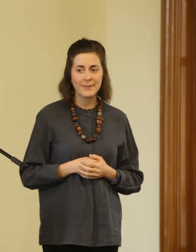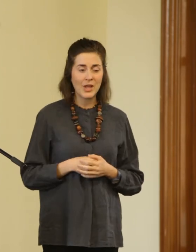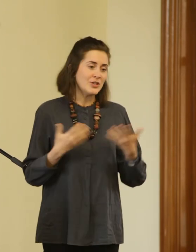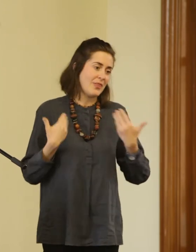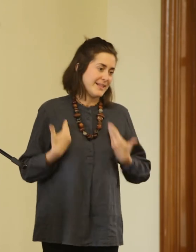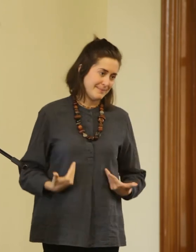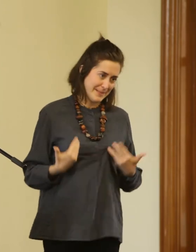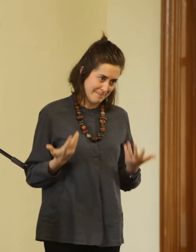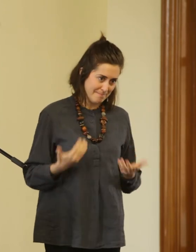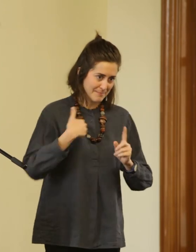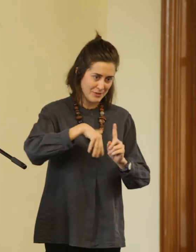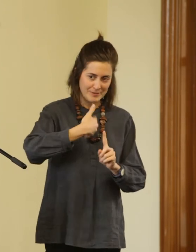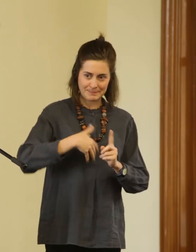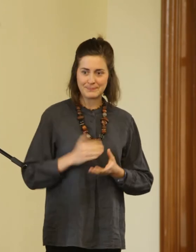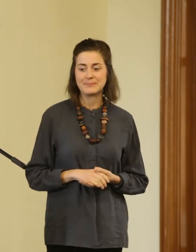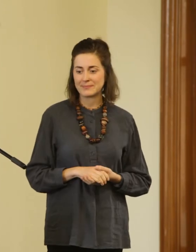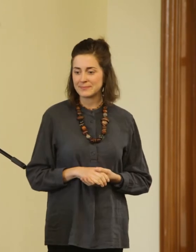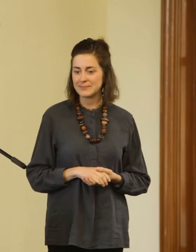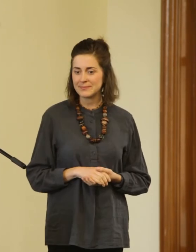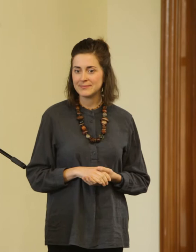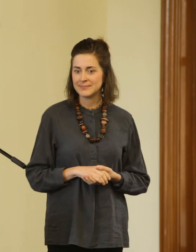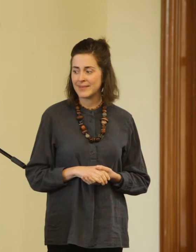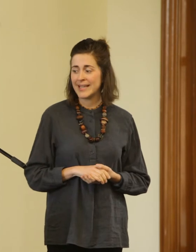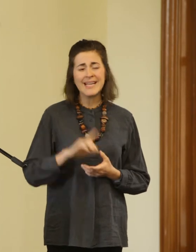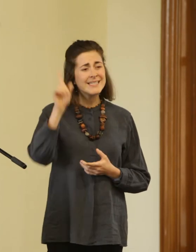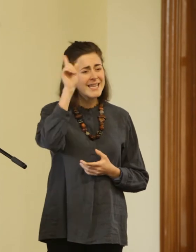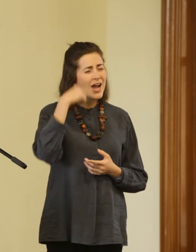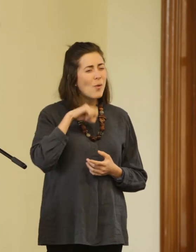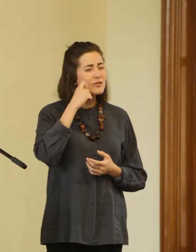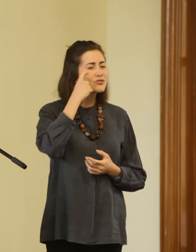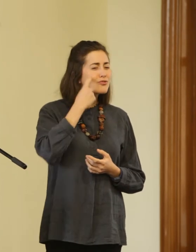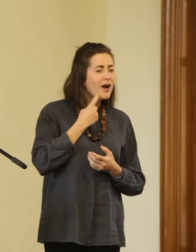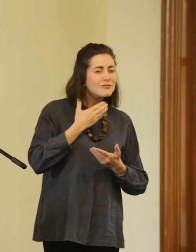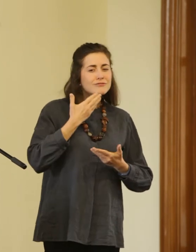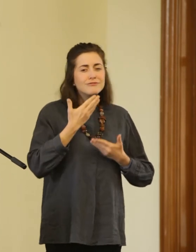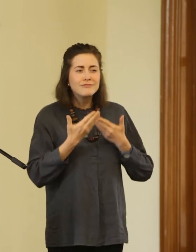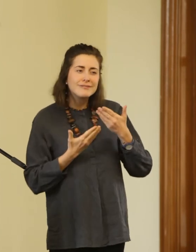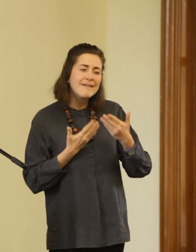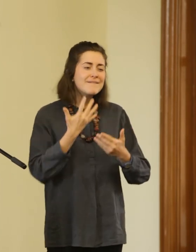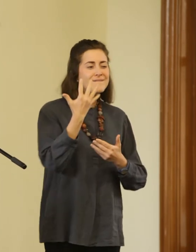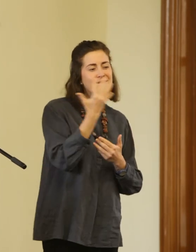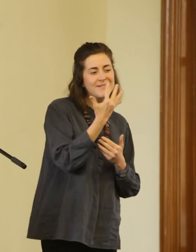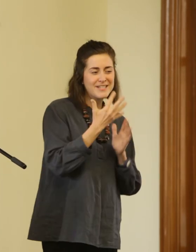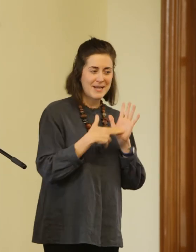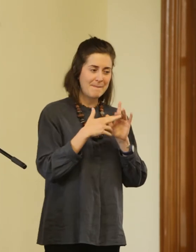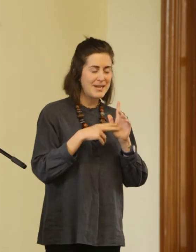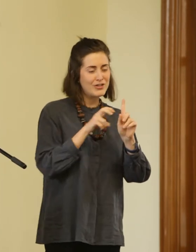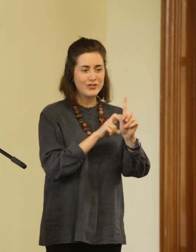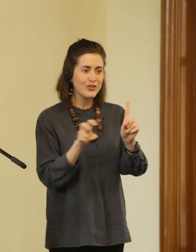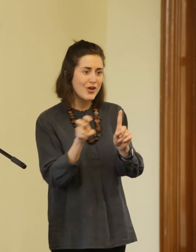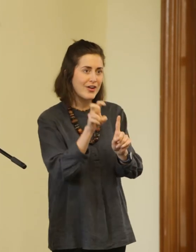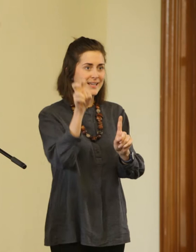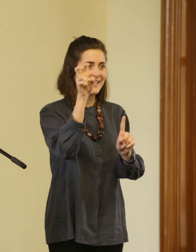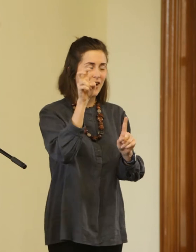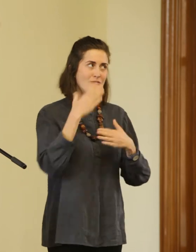me and today I'm going to try to take you on a 15 minute journey into a four year